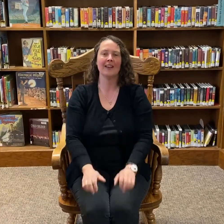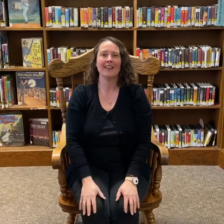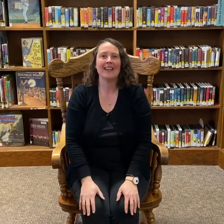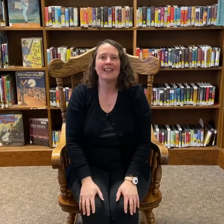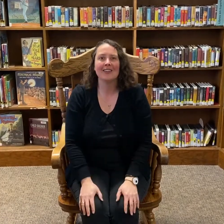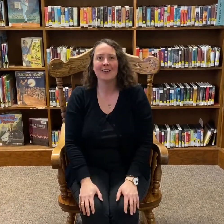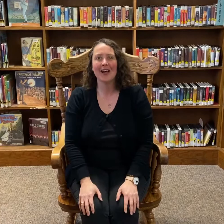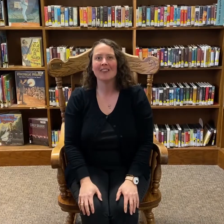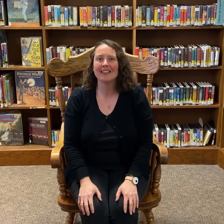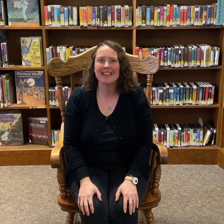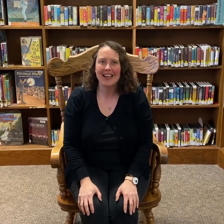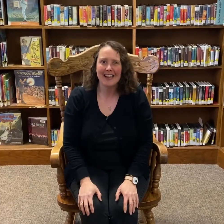Thank you. Have a good day.